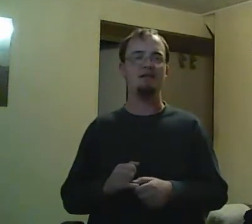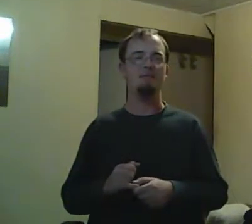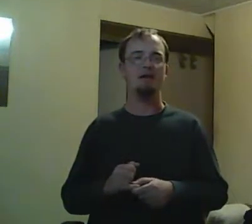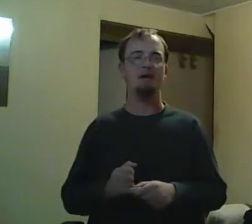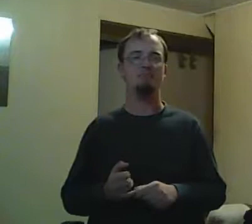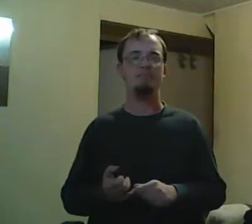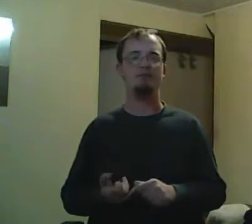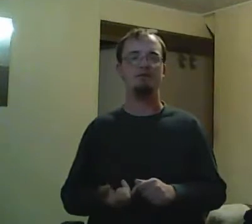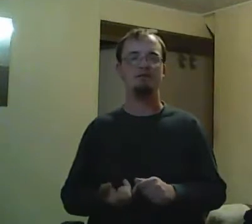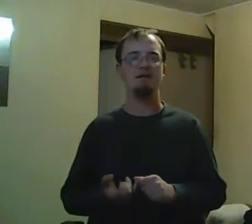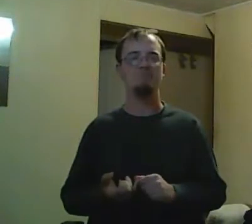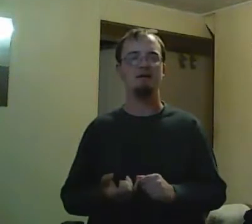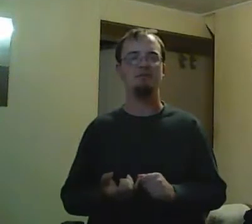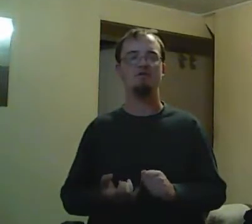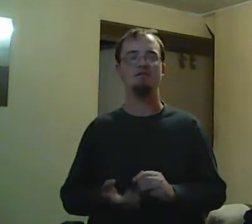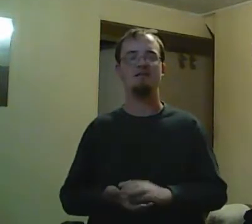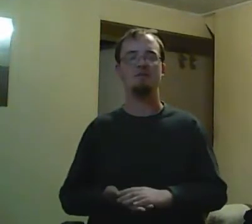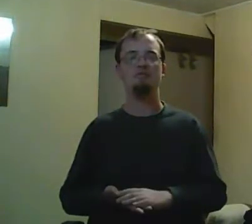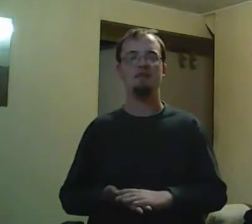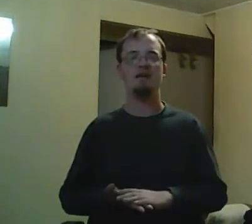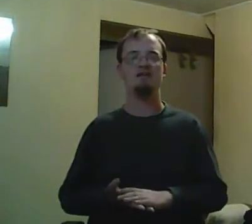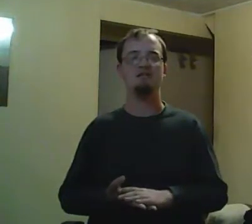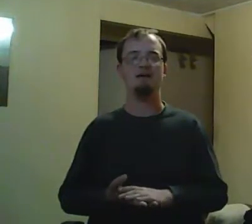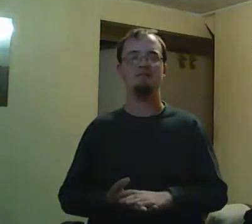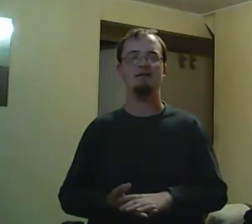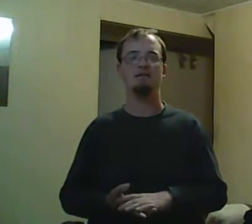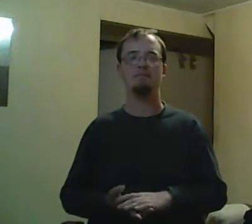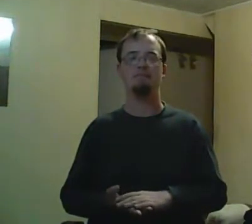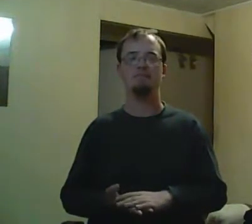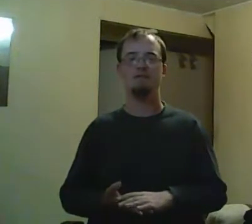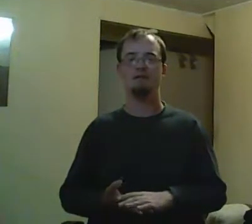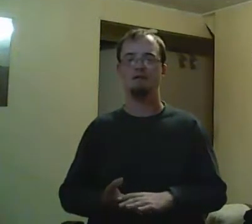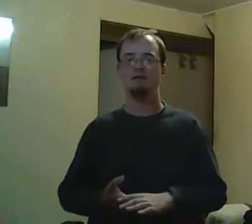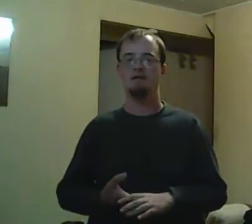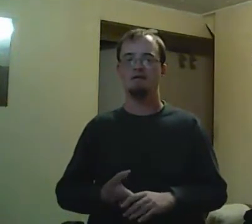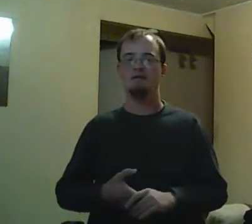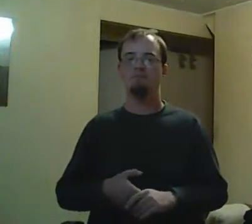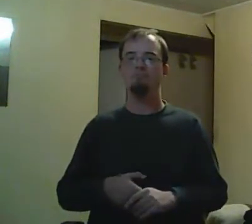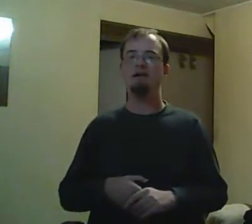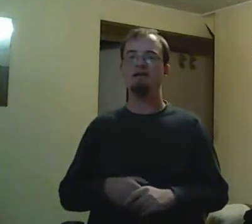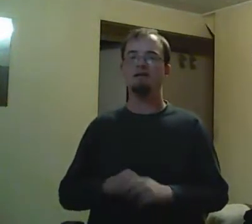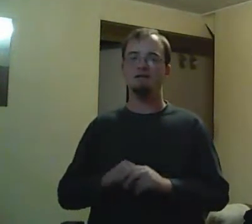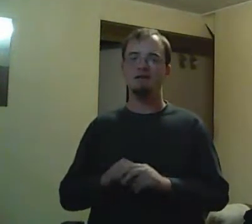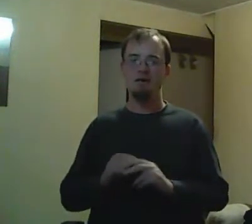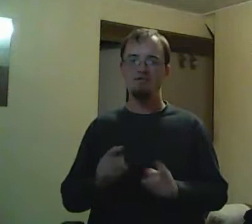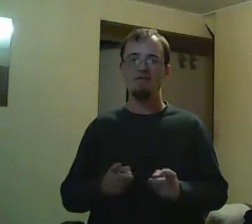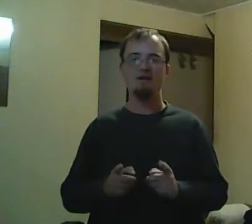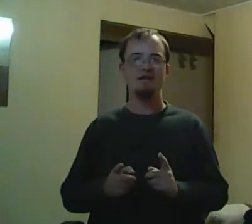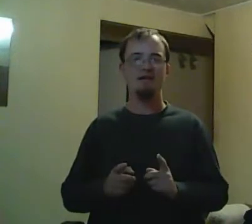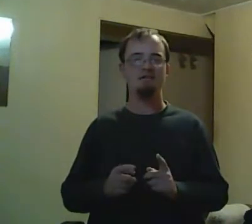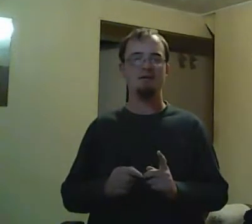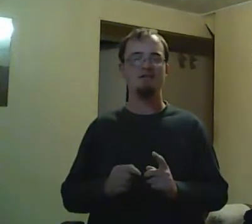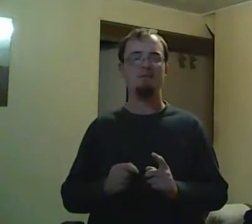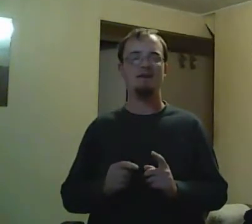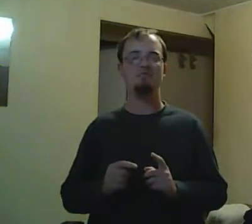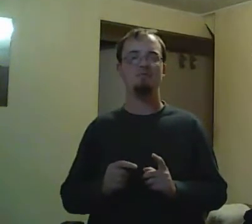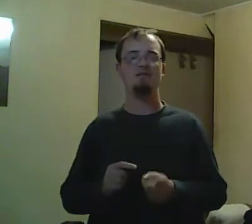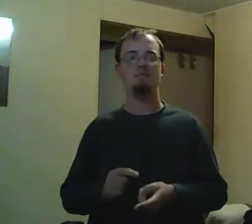that Jimmy doesn't like me and I don't like him. And Radich puts that thinking